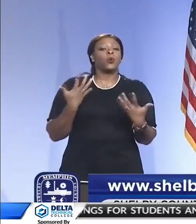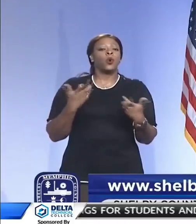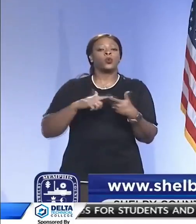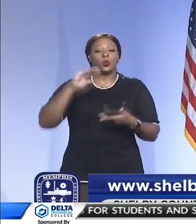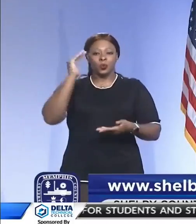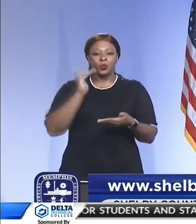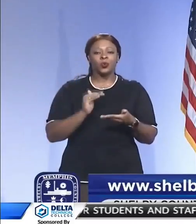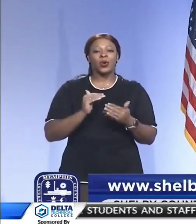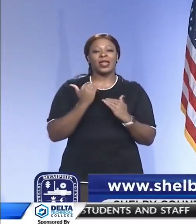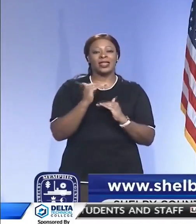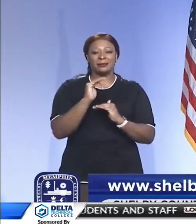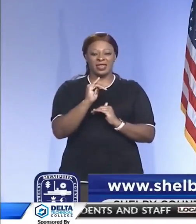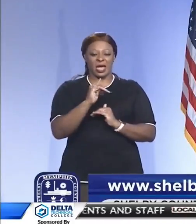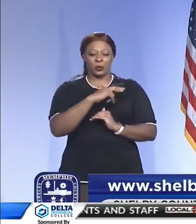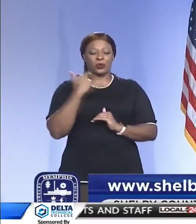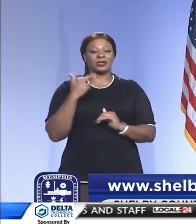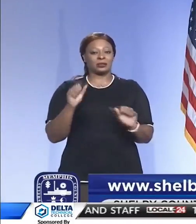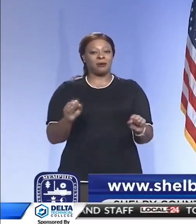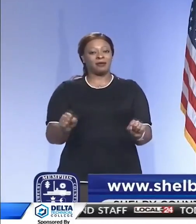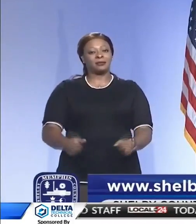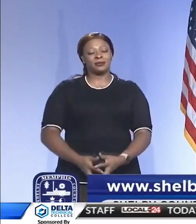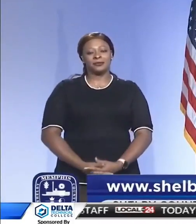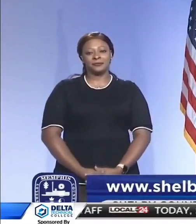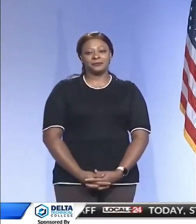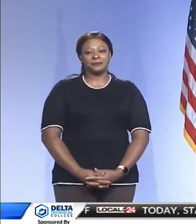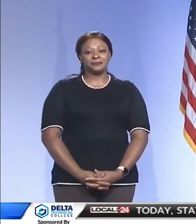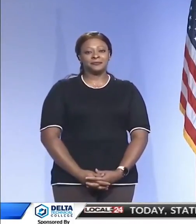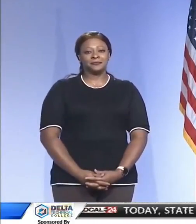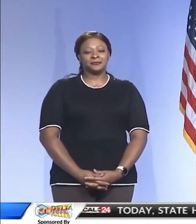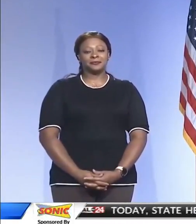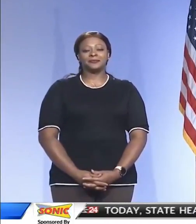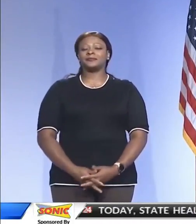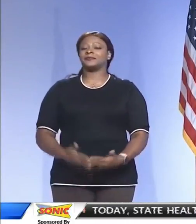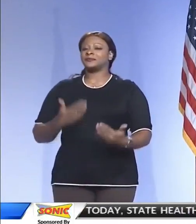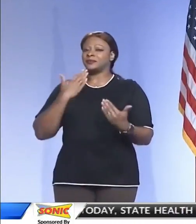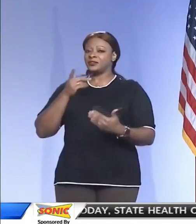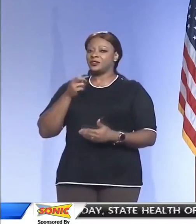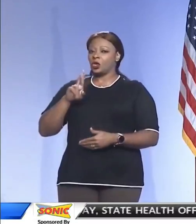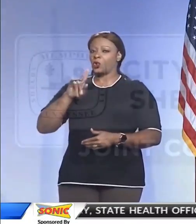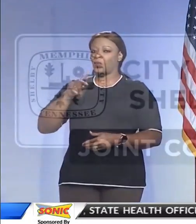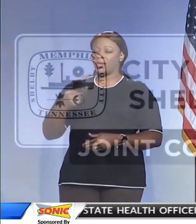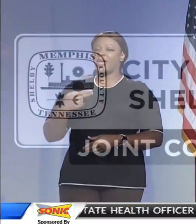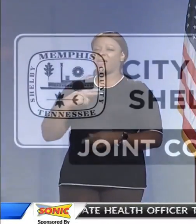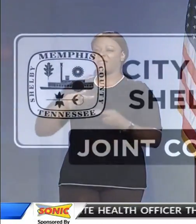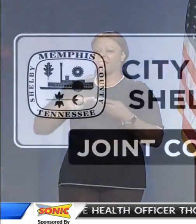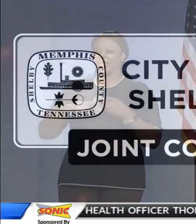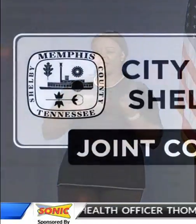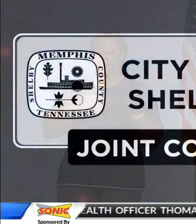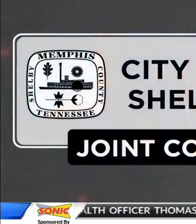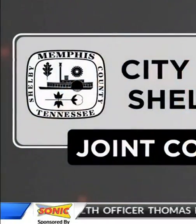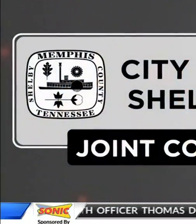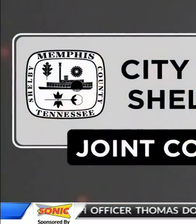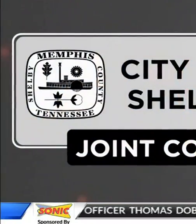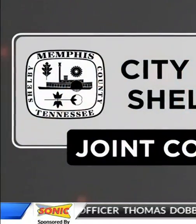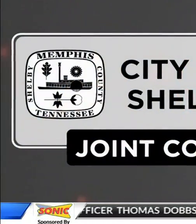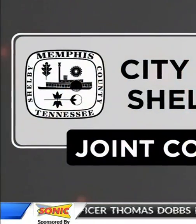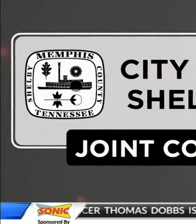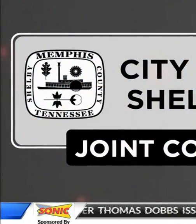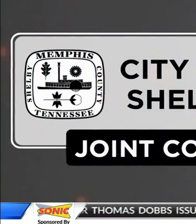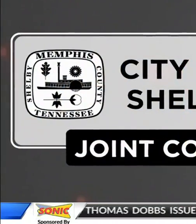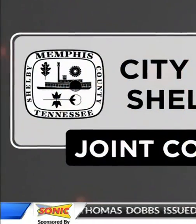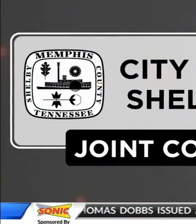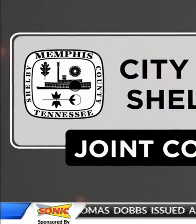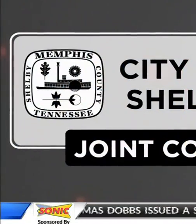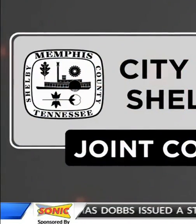that risk as much as possible Shelby County Health Department Officer Dr. Randolph and others are offering guidance for those